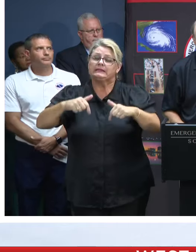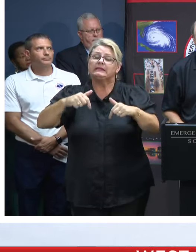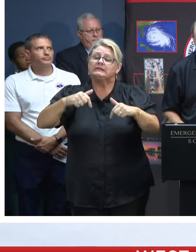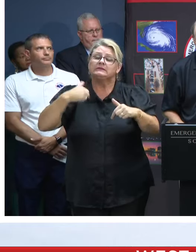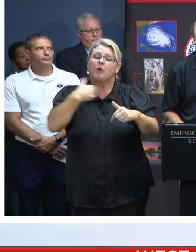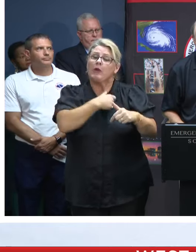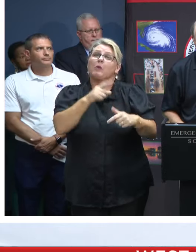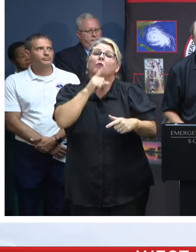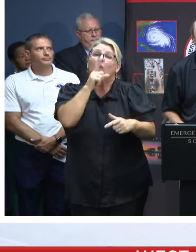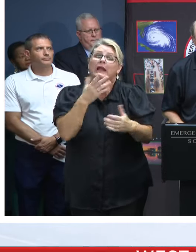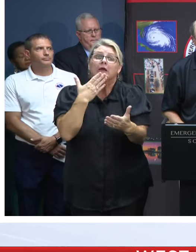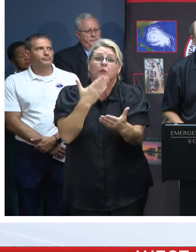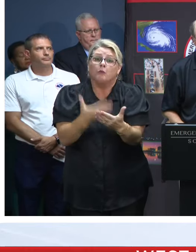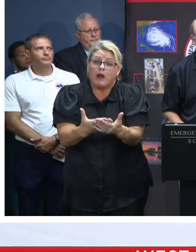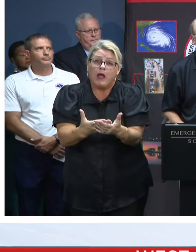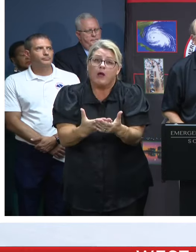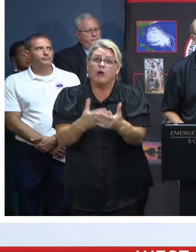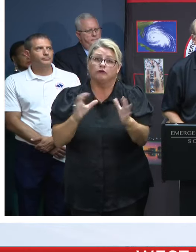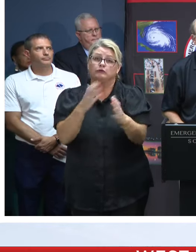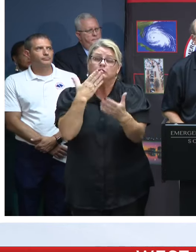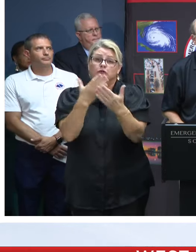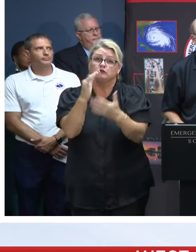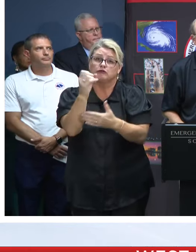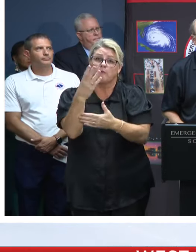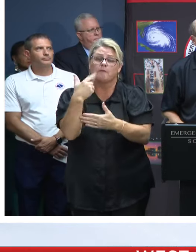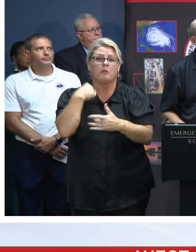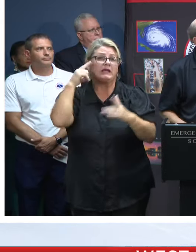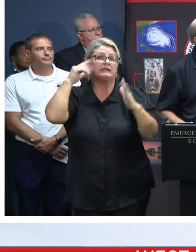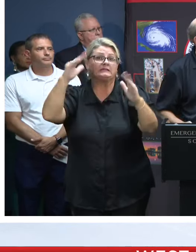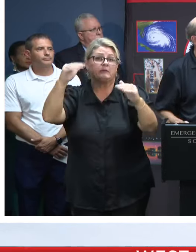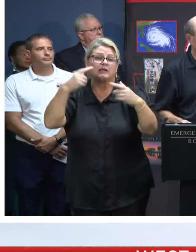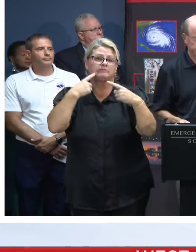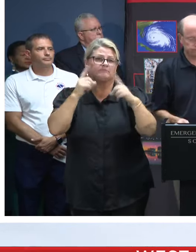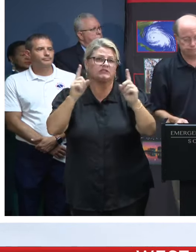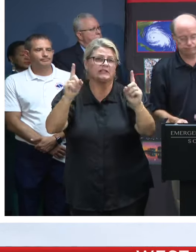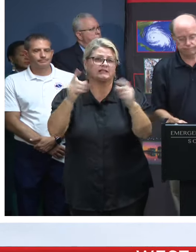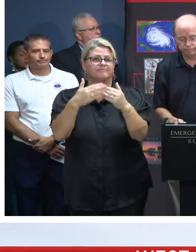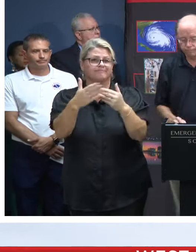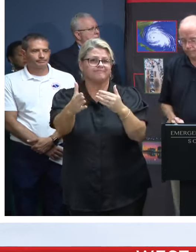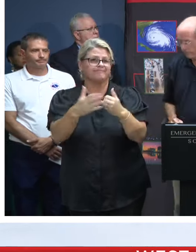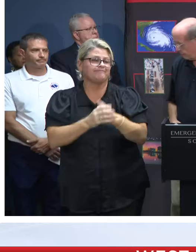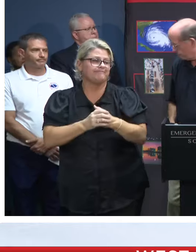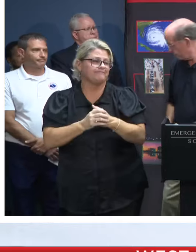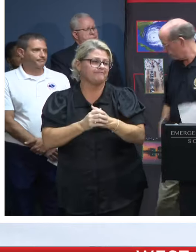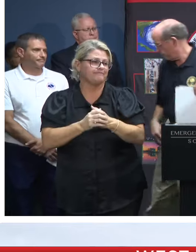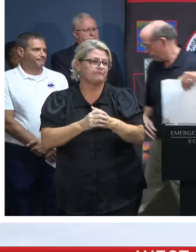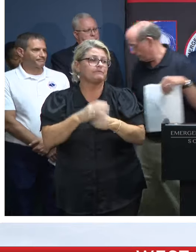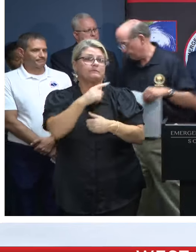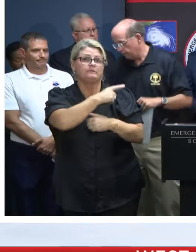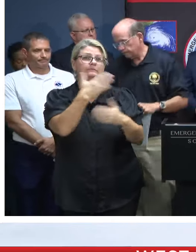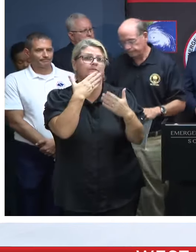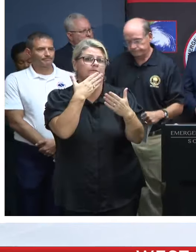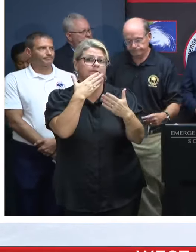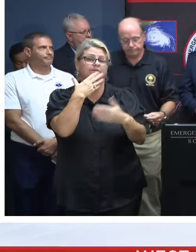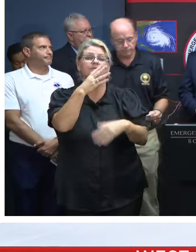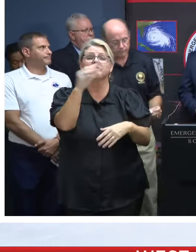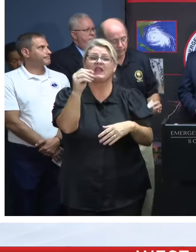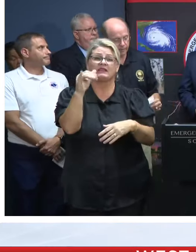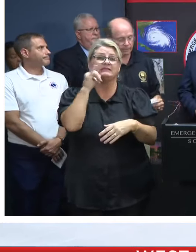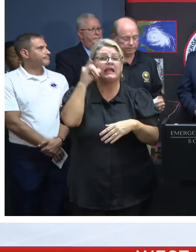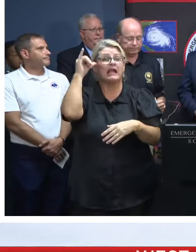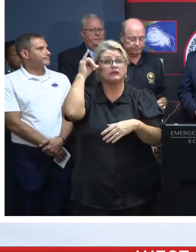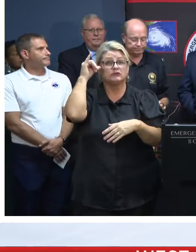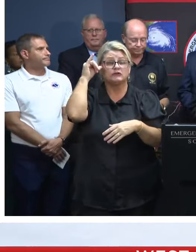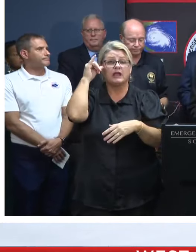and will ensure our success moving forward. Thank you, sir. thank you. Also, I want to mention on Sunday, yesterday,